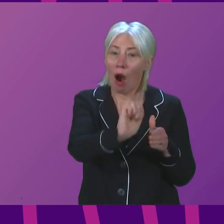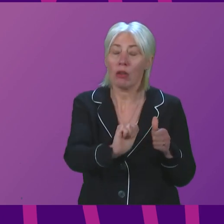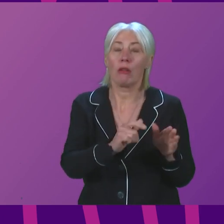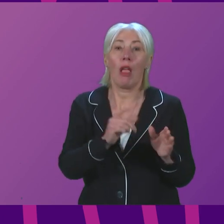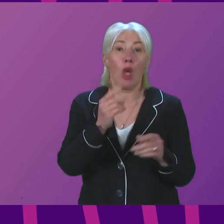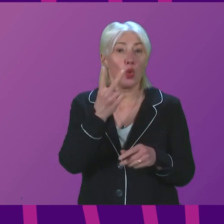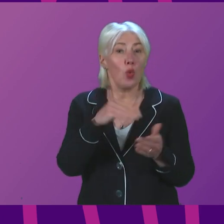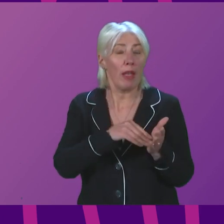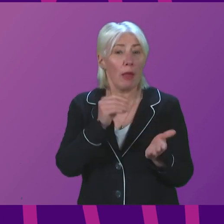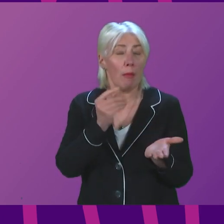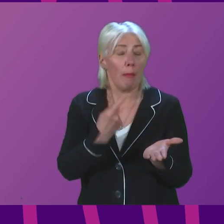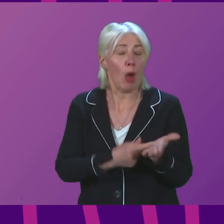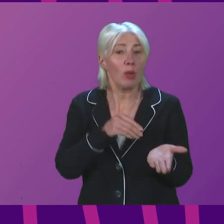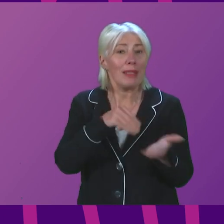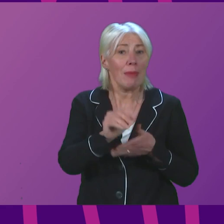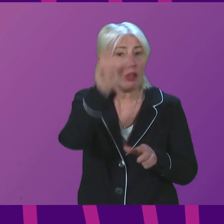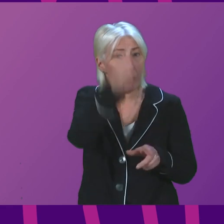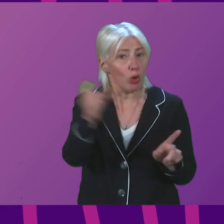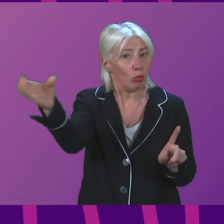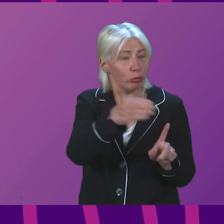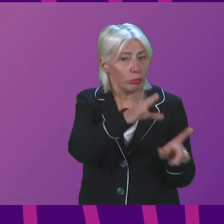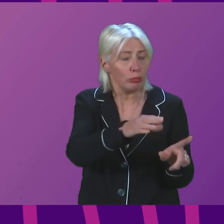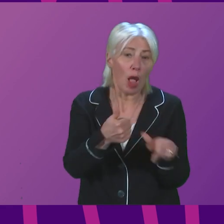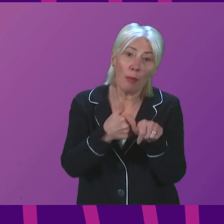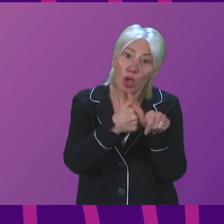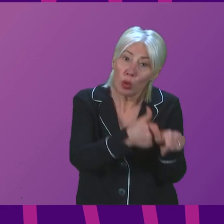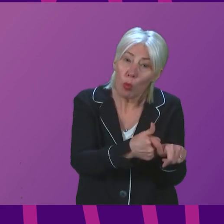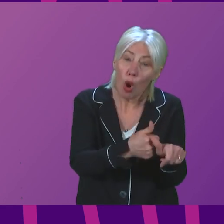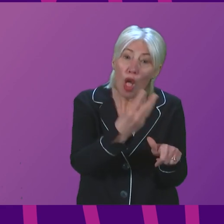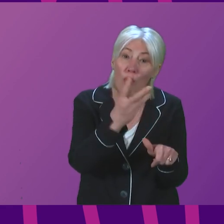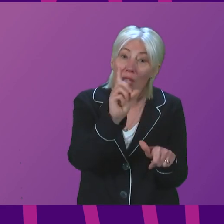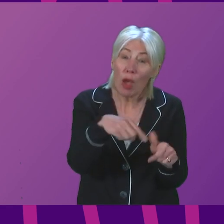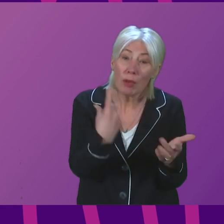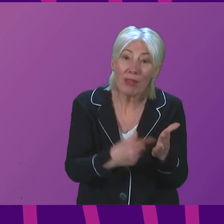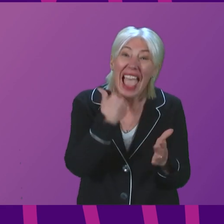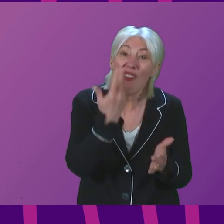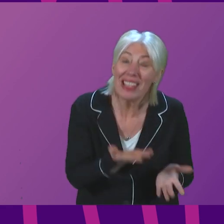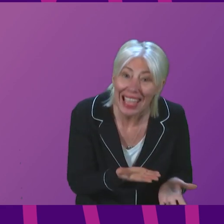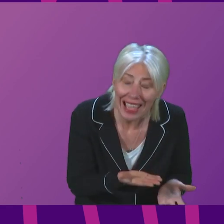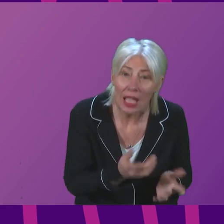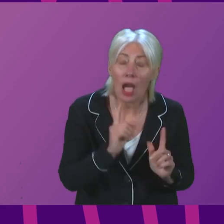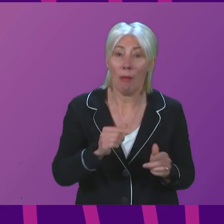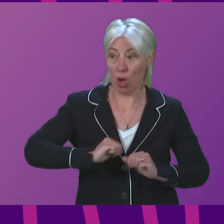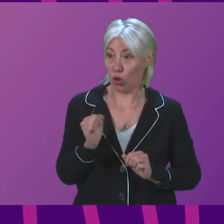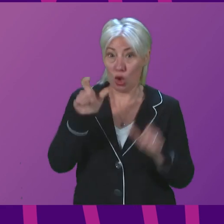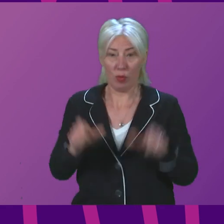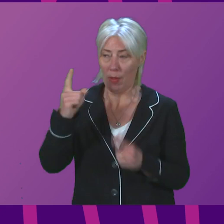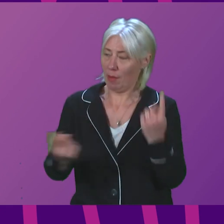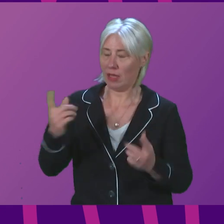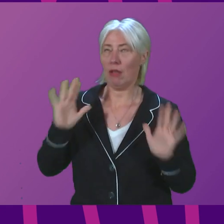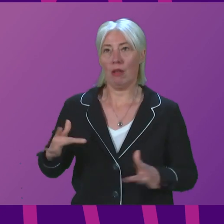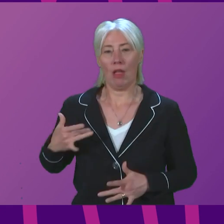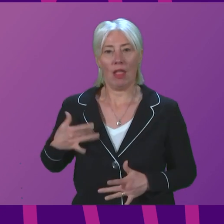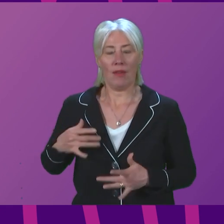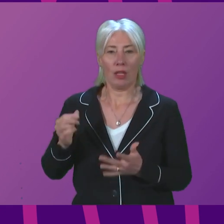state than he found it. The First Minister supported paying him nearly £3,000 a day, while Scots faced a cost-of-living crisis.